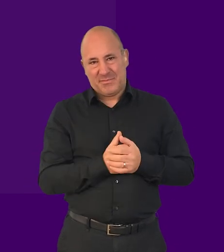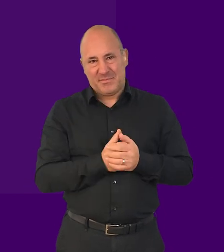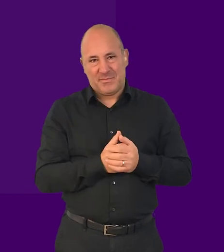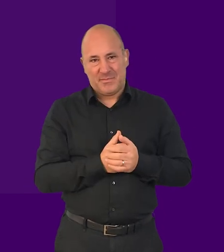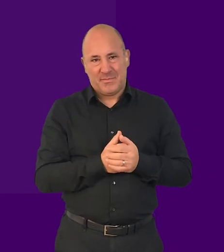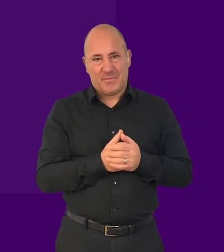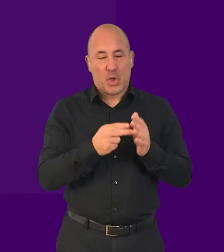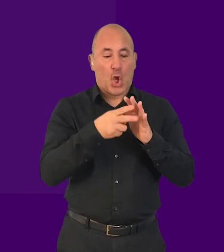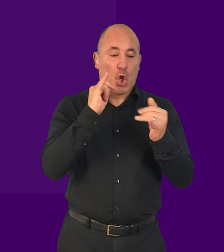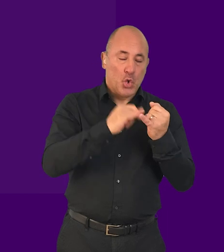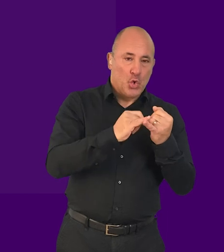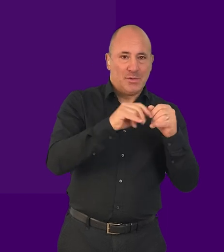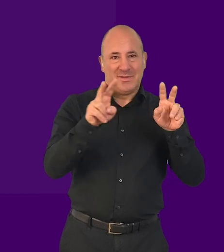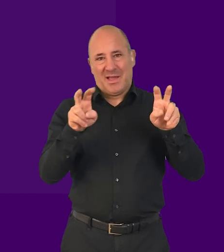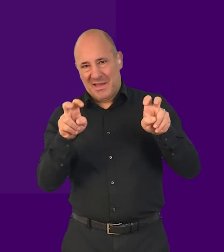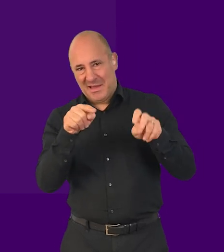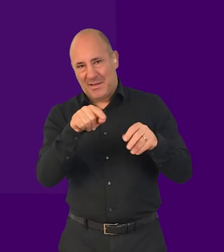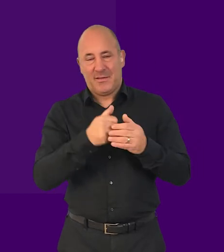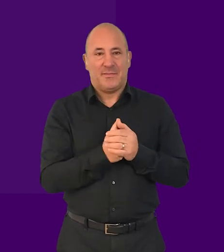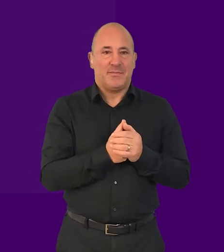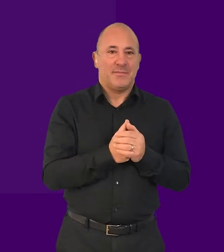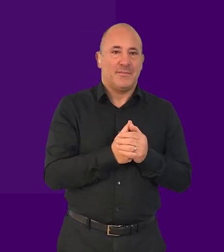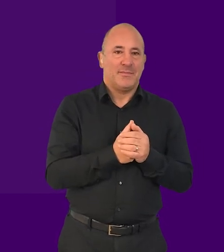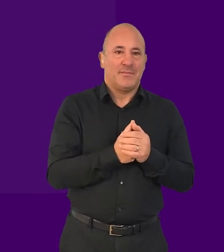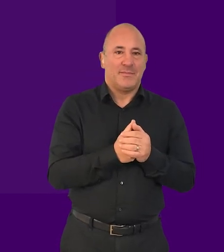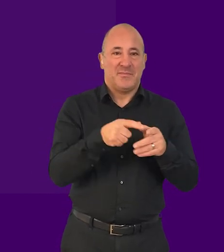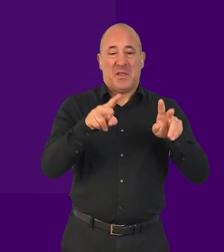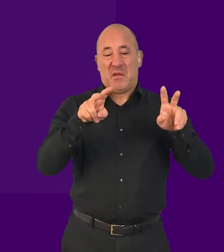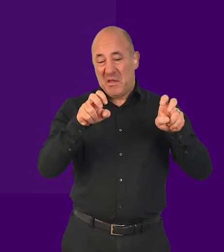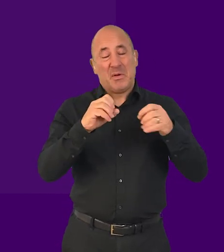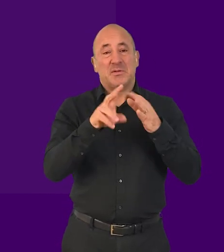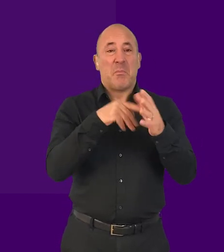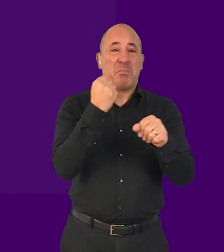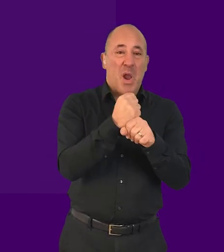News, heading two. Blog, heading two.